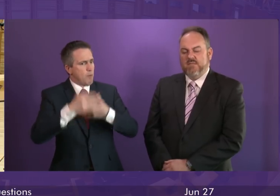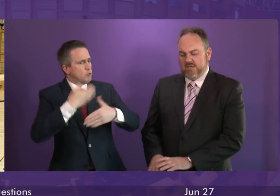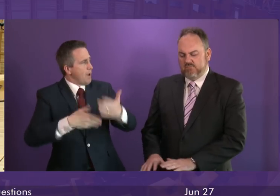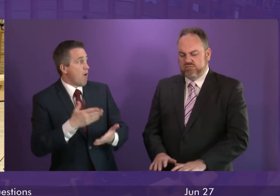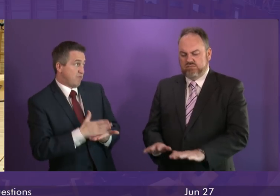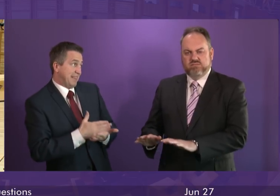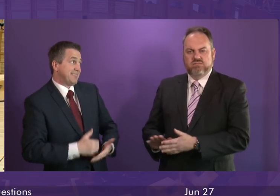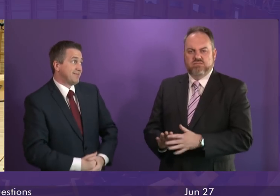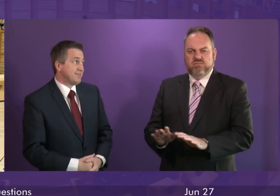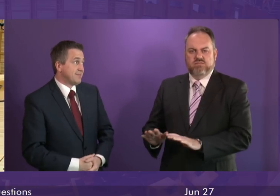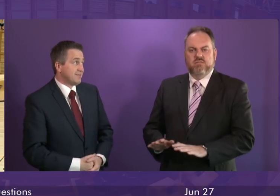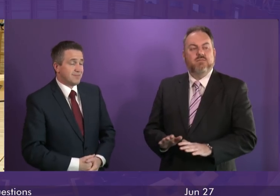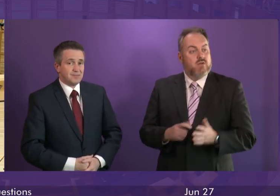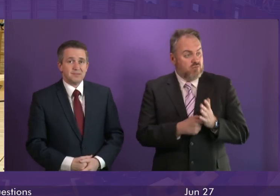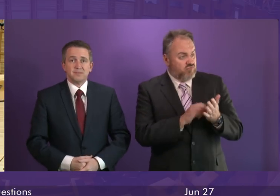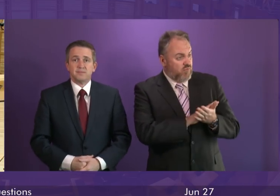Ruth Davidson.